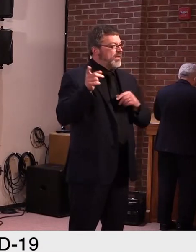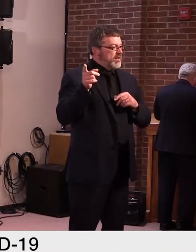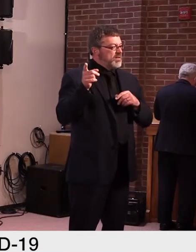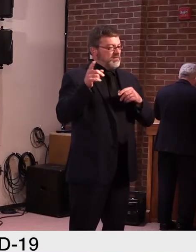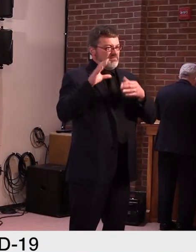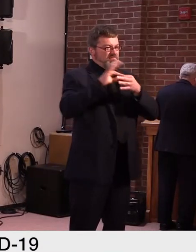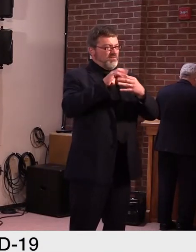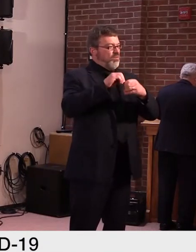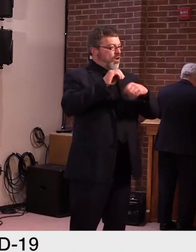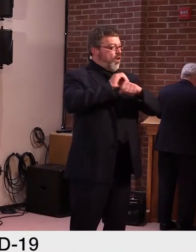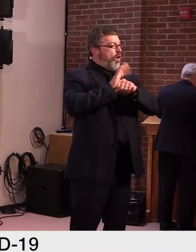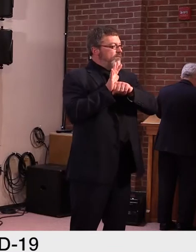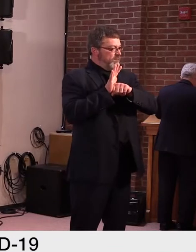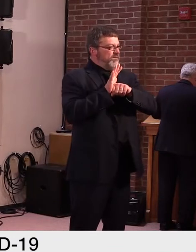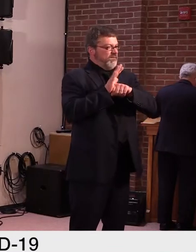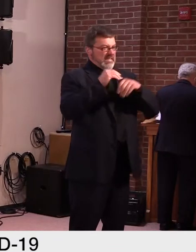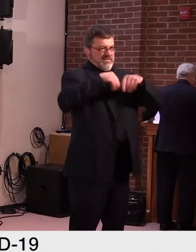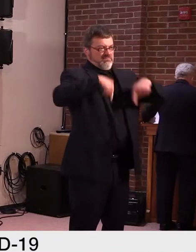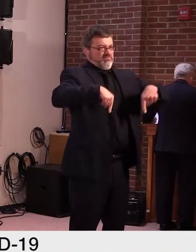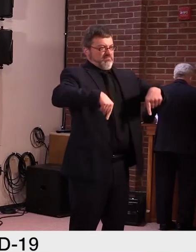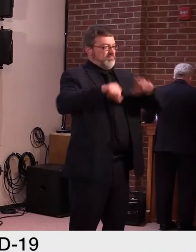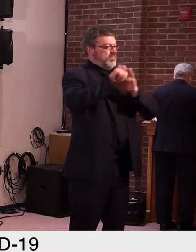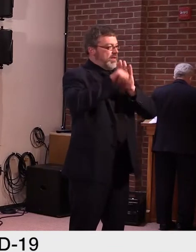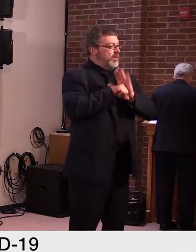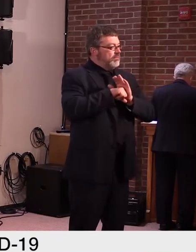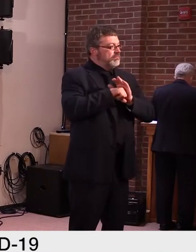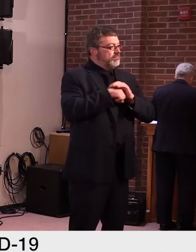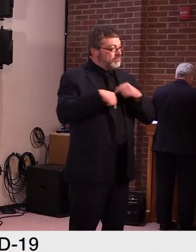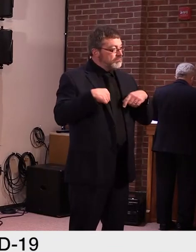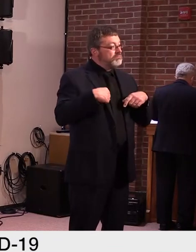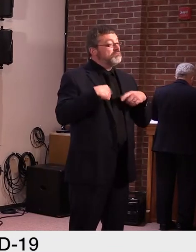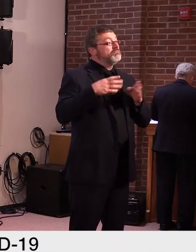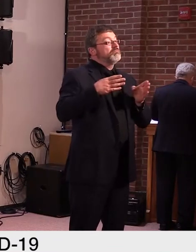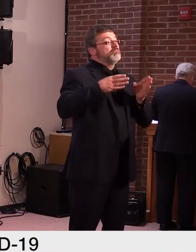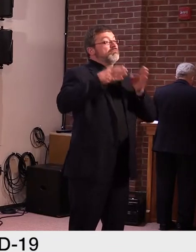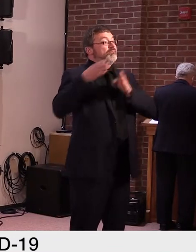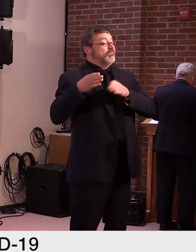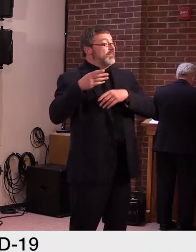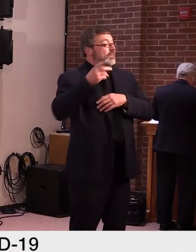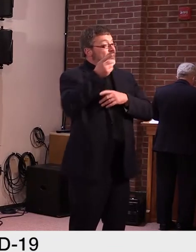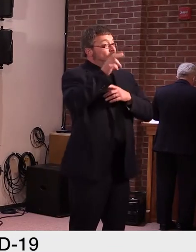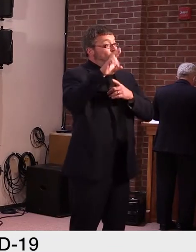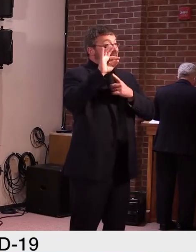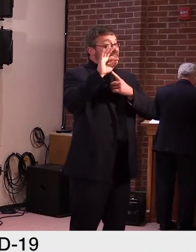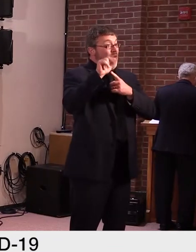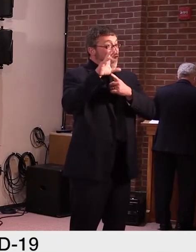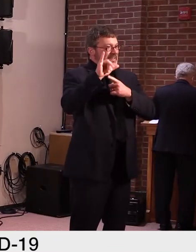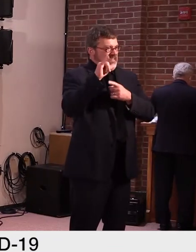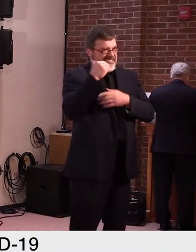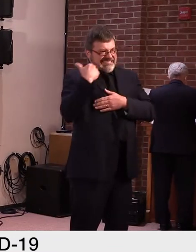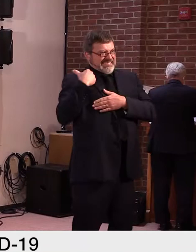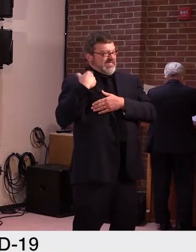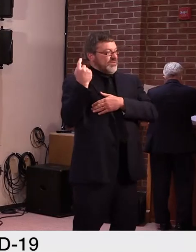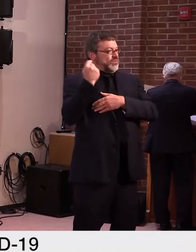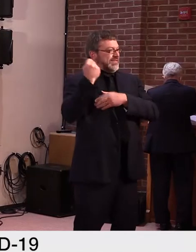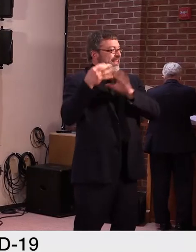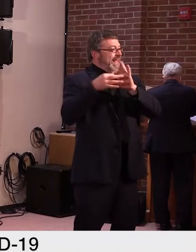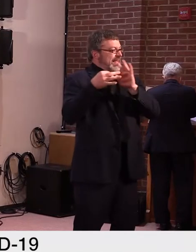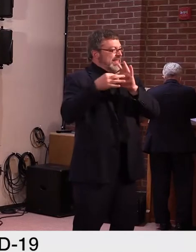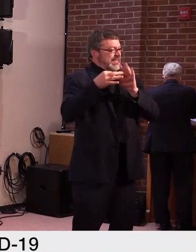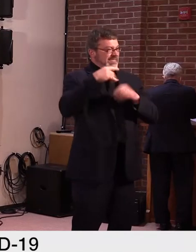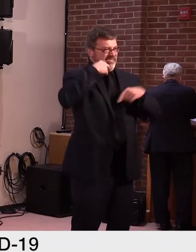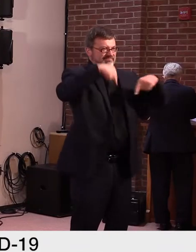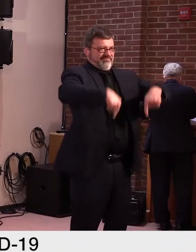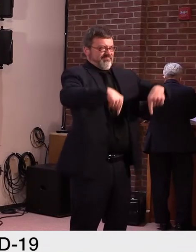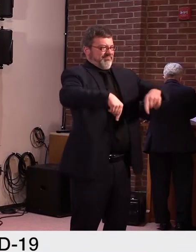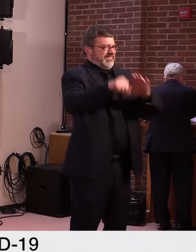Vermont. As Dr. Fauci said on Tuesday, Vermont is a model for the country on how to suppress this virus.